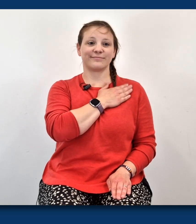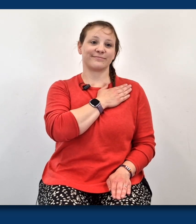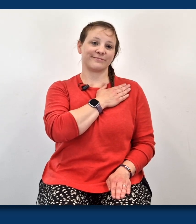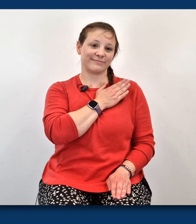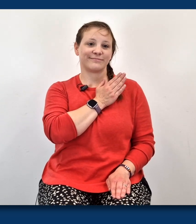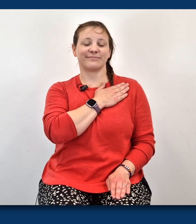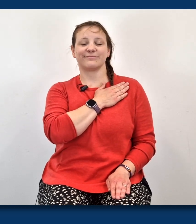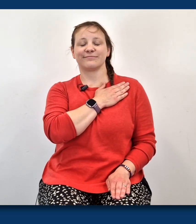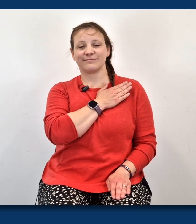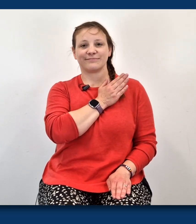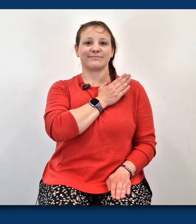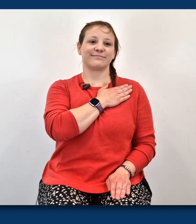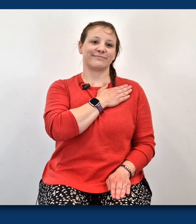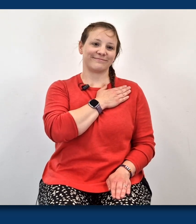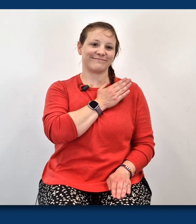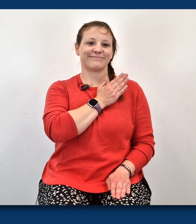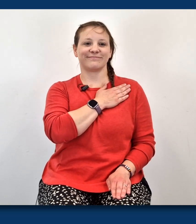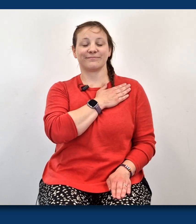Sway, sway.